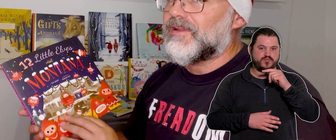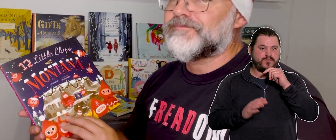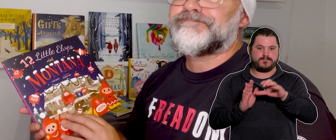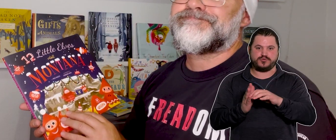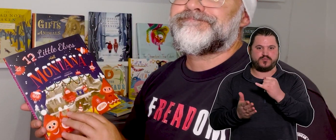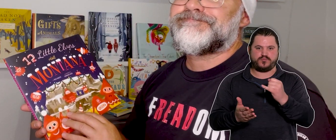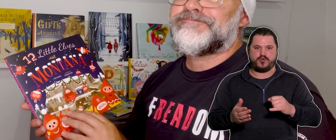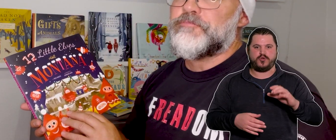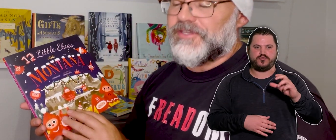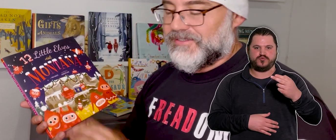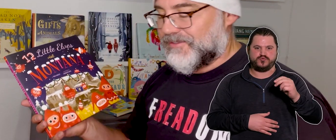Familius.